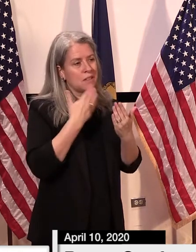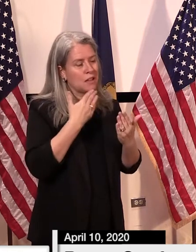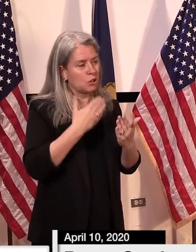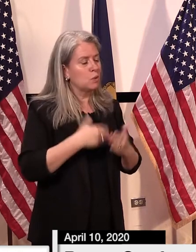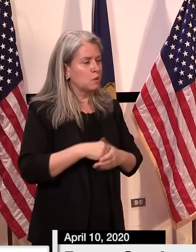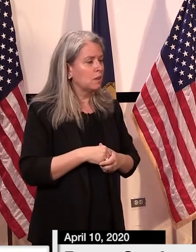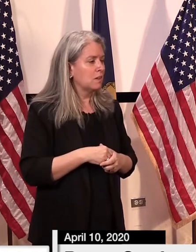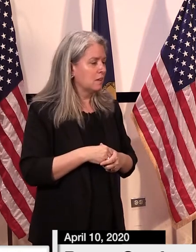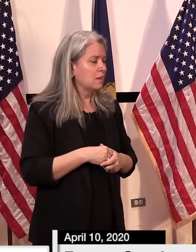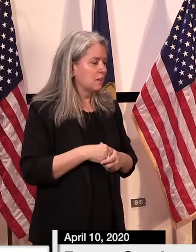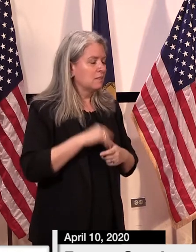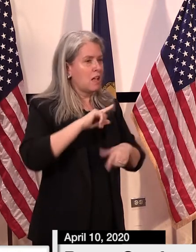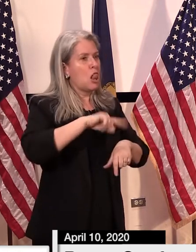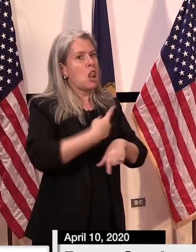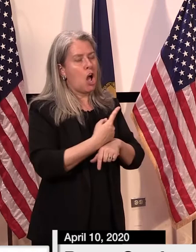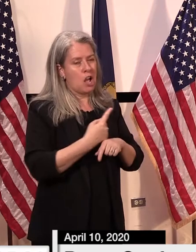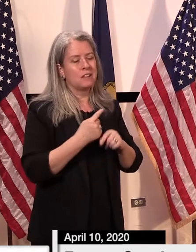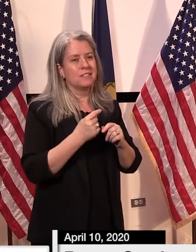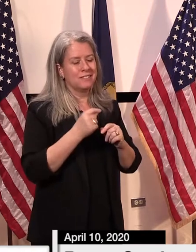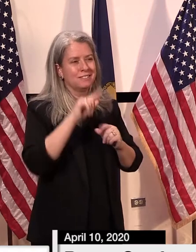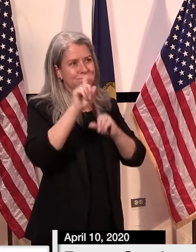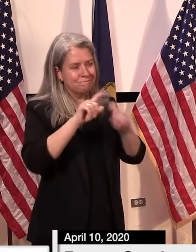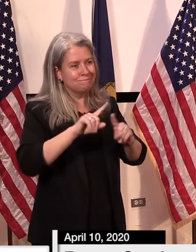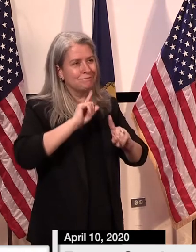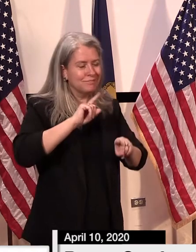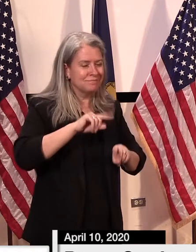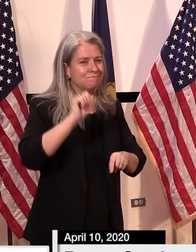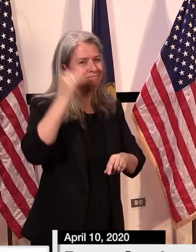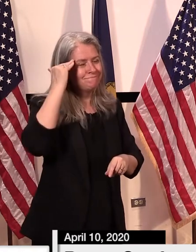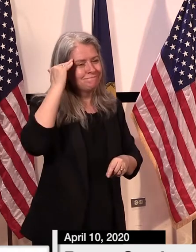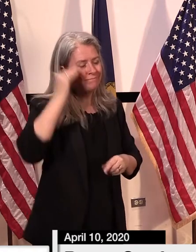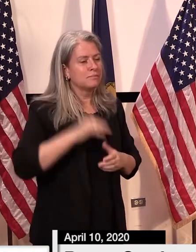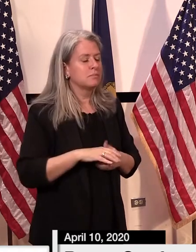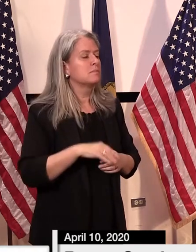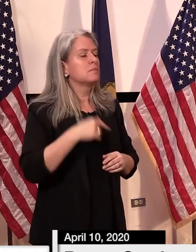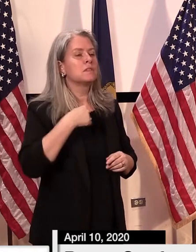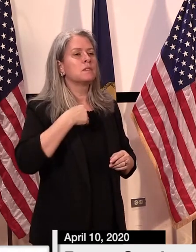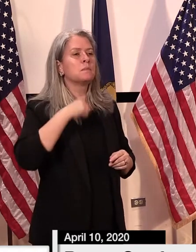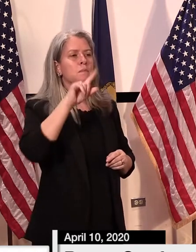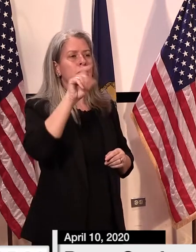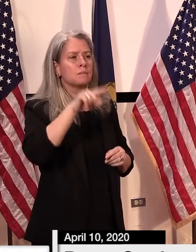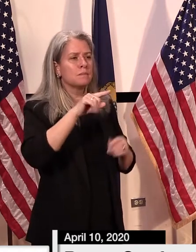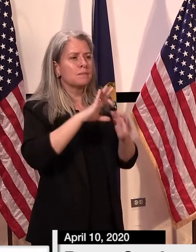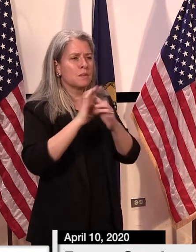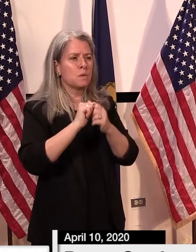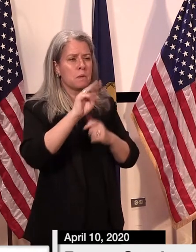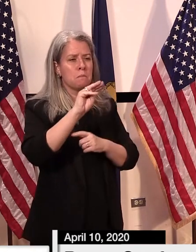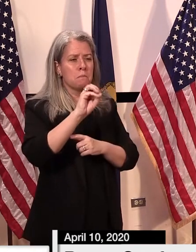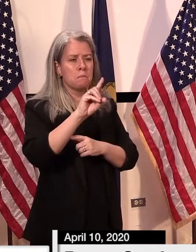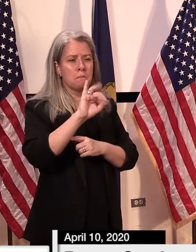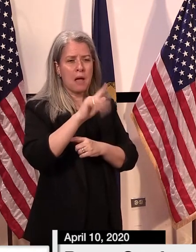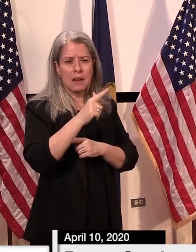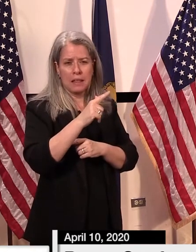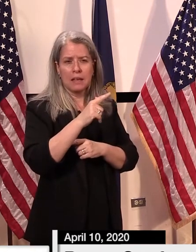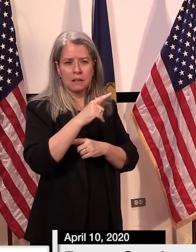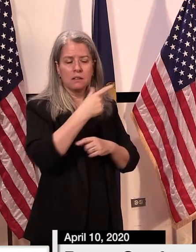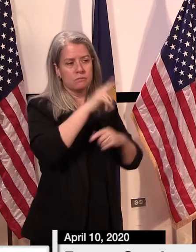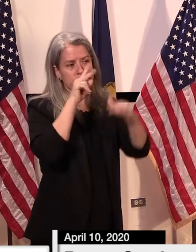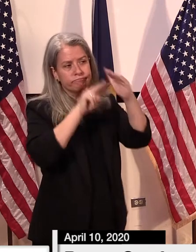it's been a long press conference um my question is um about the uh the modeling that was released today